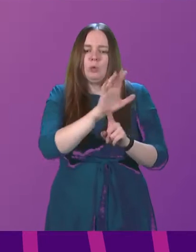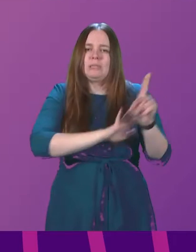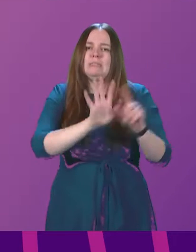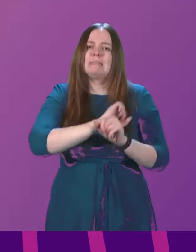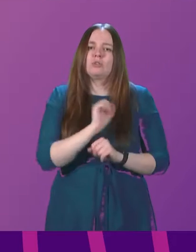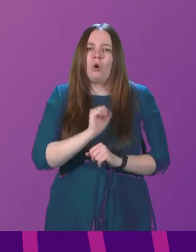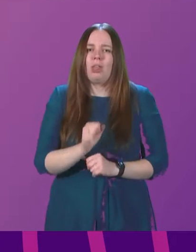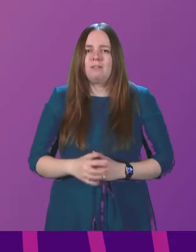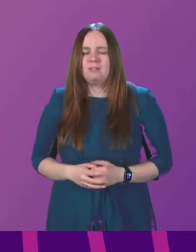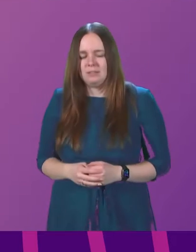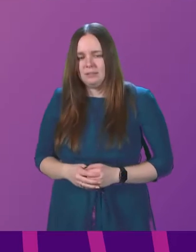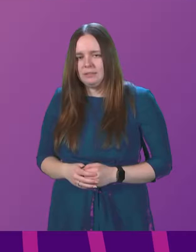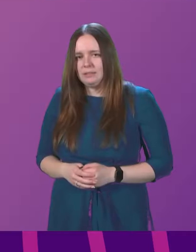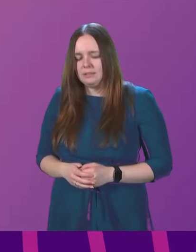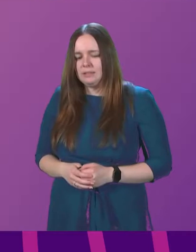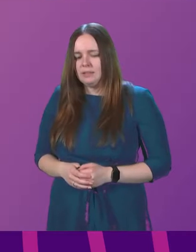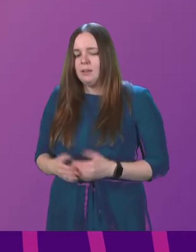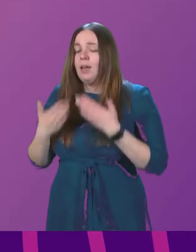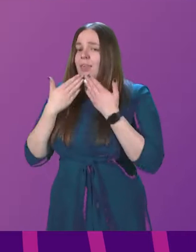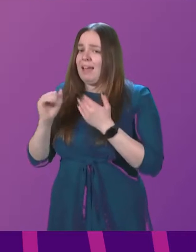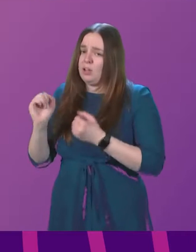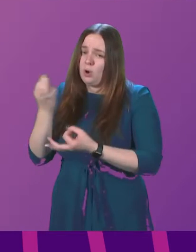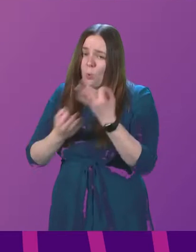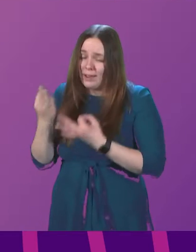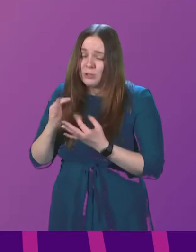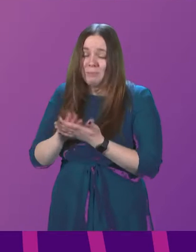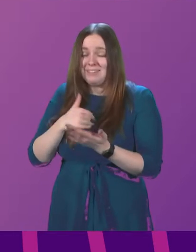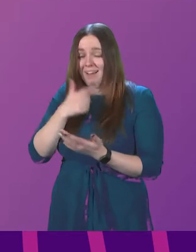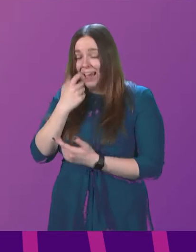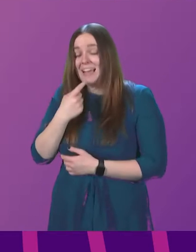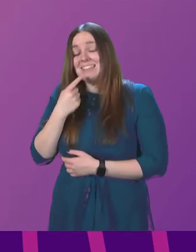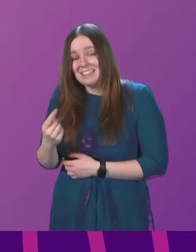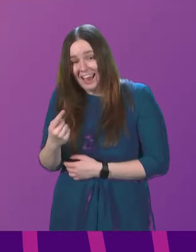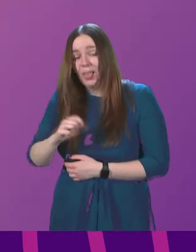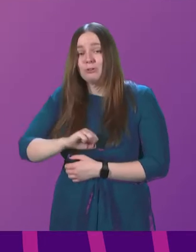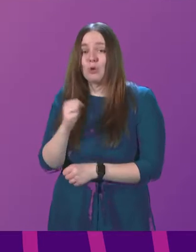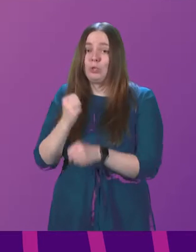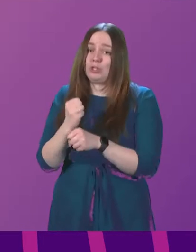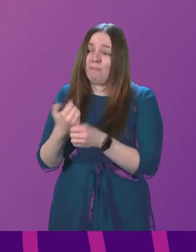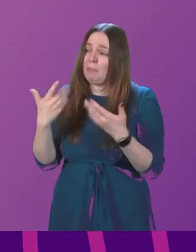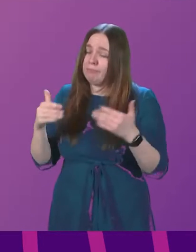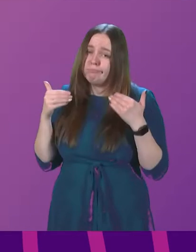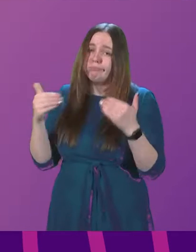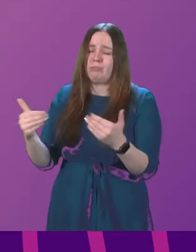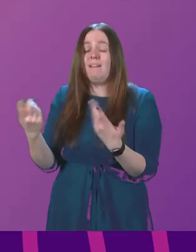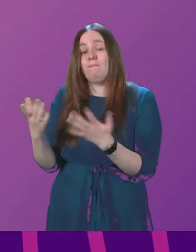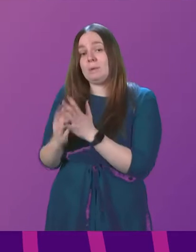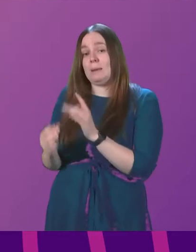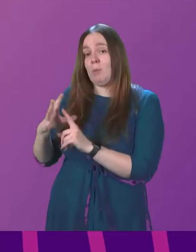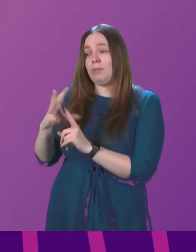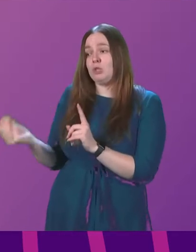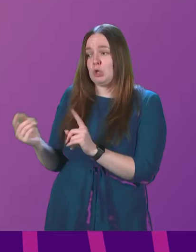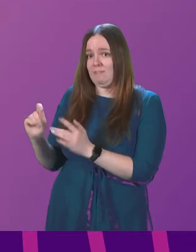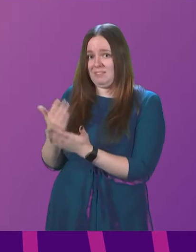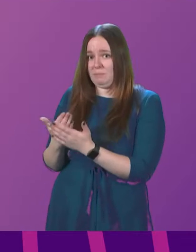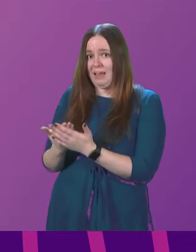Cabinet Secretary. Thank you, Audrey Nicoll, for a question. It allows me to say that the Scottish Government has exceeded, for example, the Conservative demand for an additional